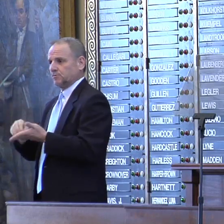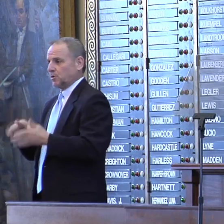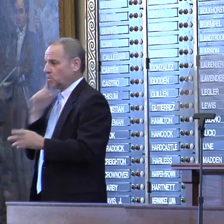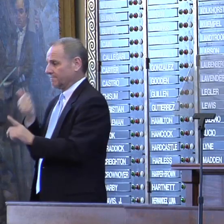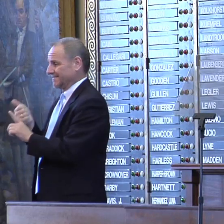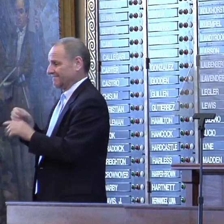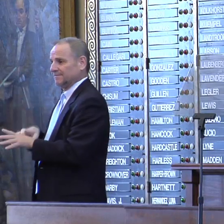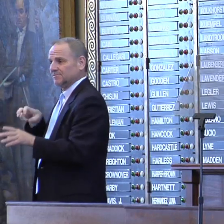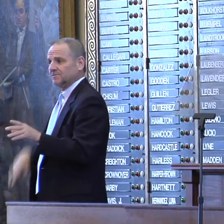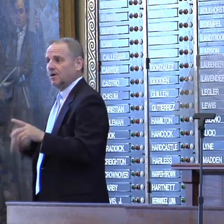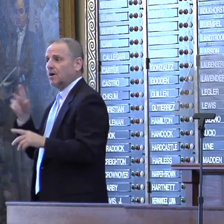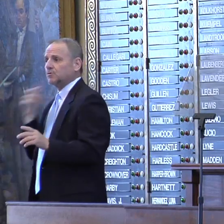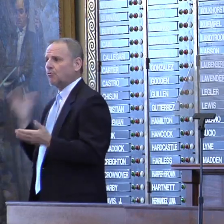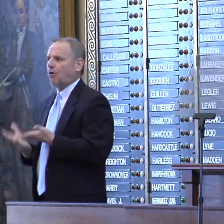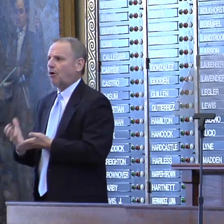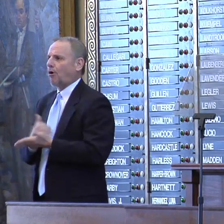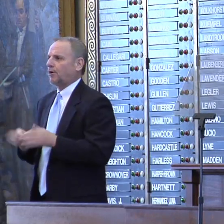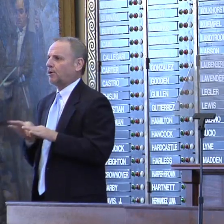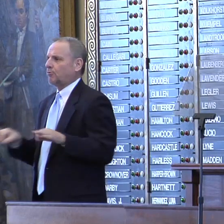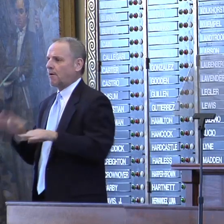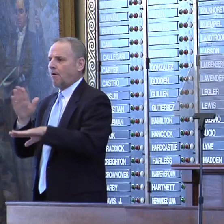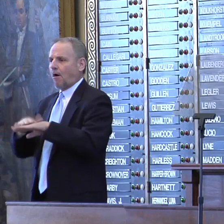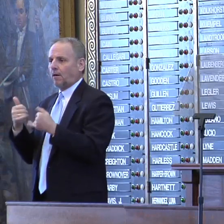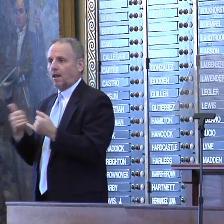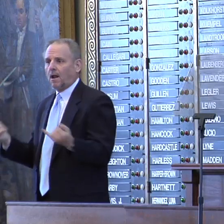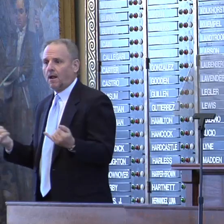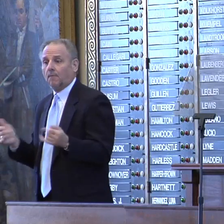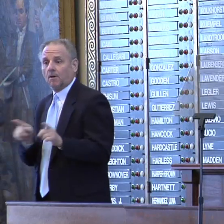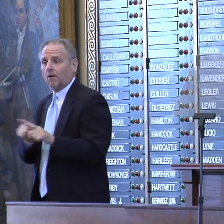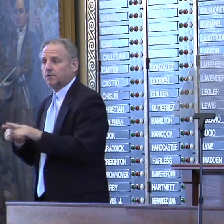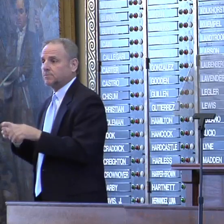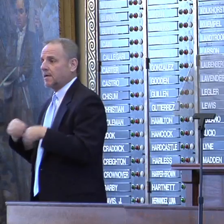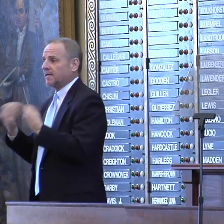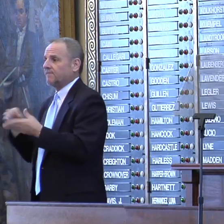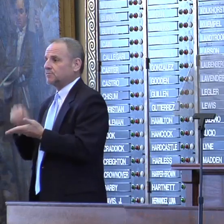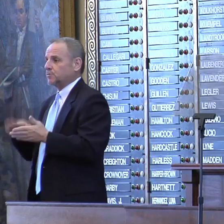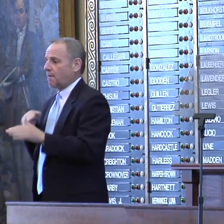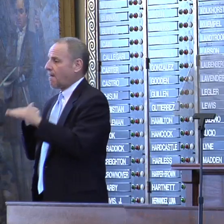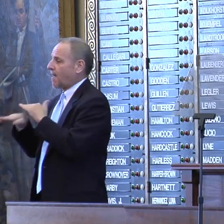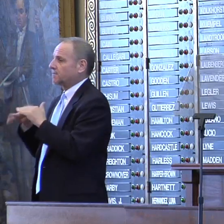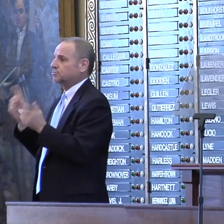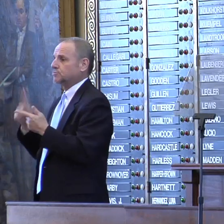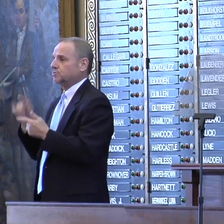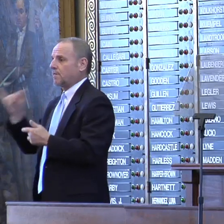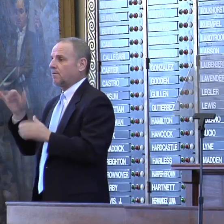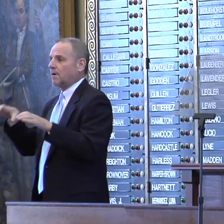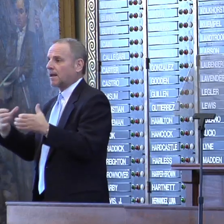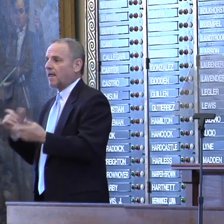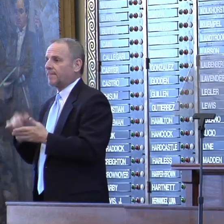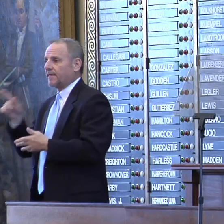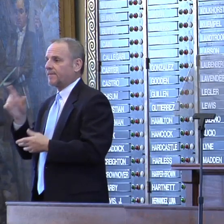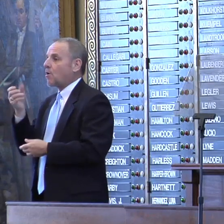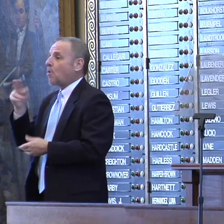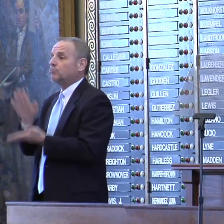have dropped out to earn a degree online, but also give students access to those classes that